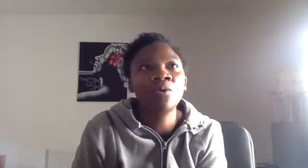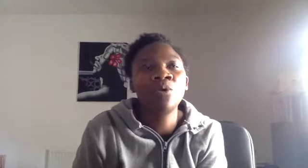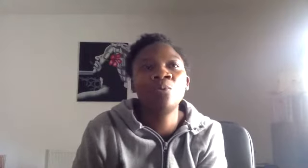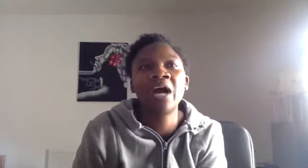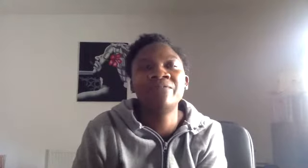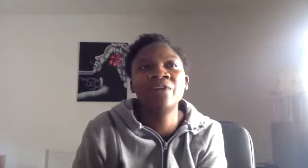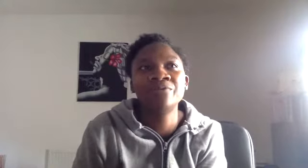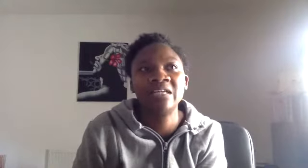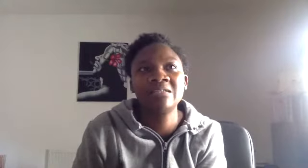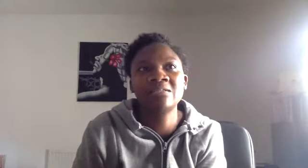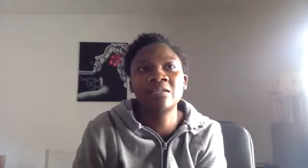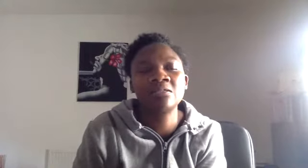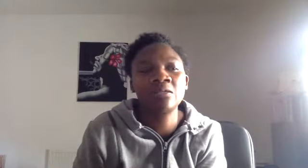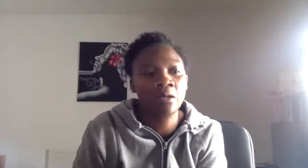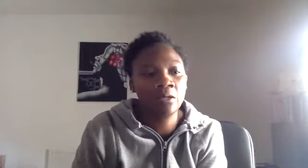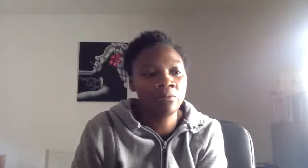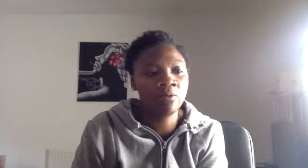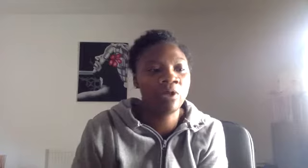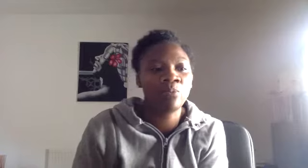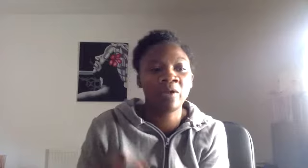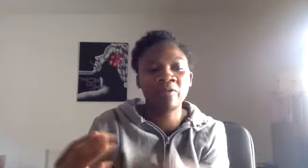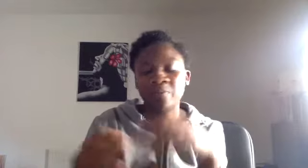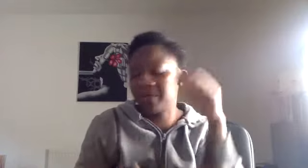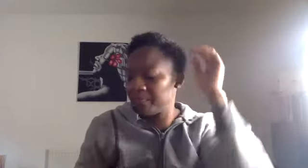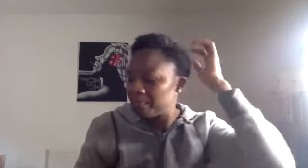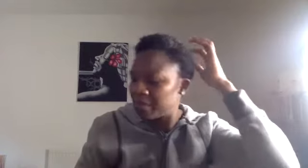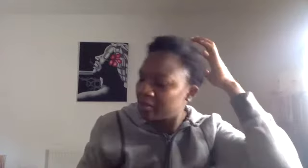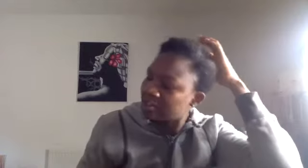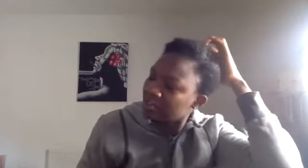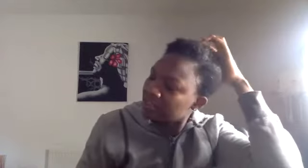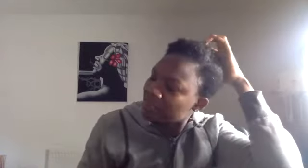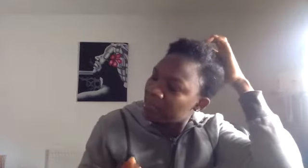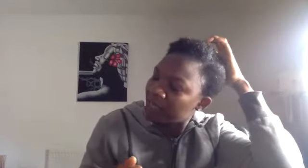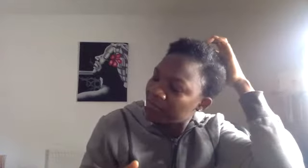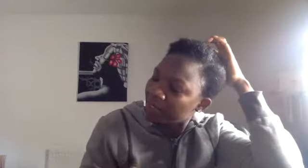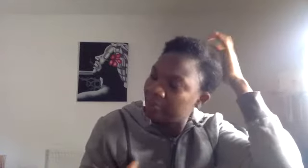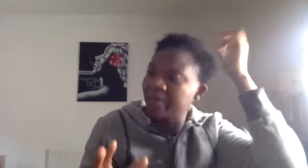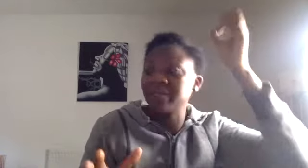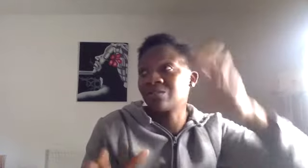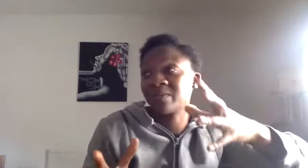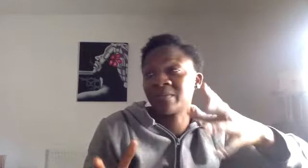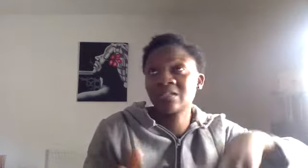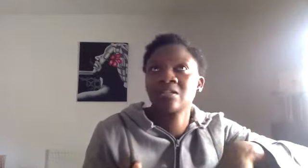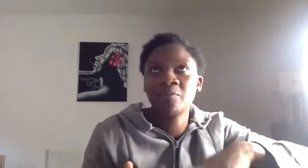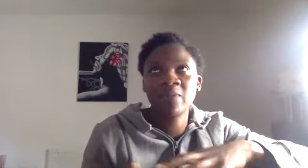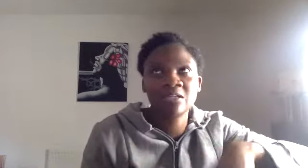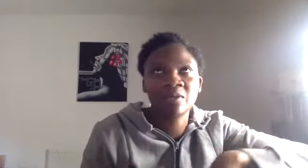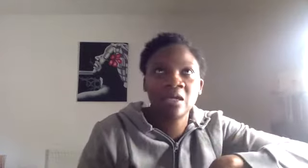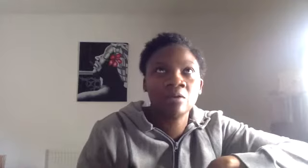what, what I've noticed, because, you know, one of the big, big things, and I, this probably comes back, or maybe it does, or maybe it doesn't, comes back to some of the Elon